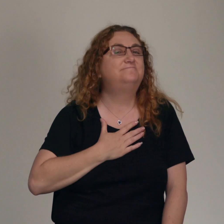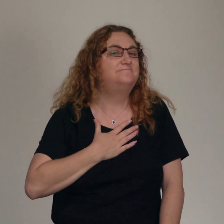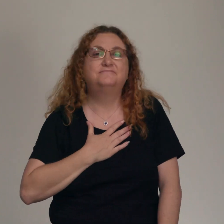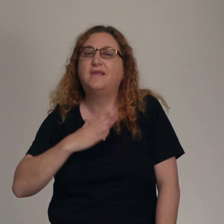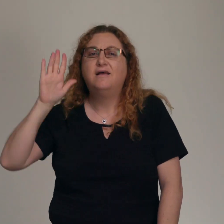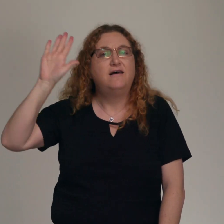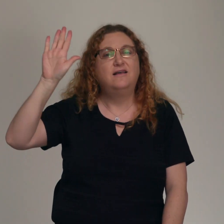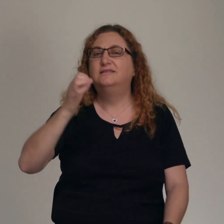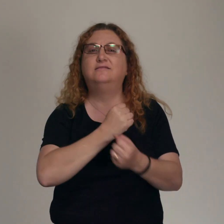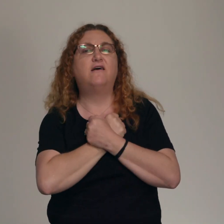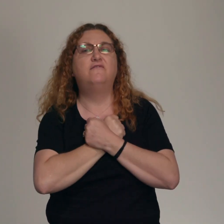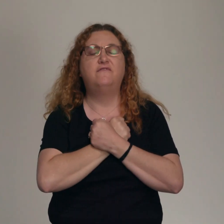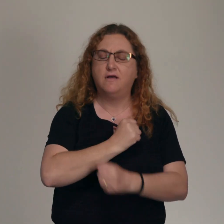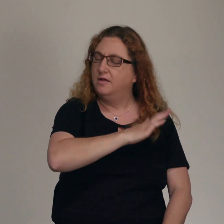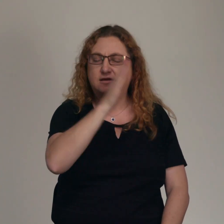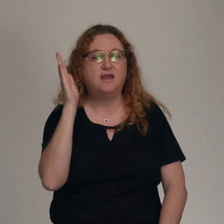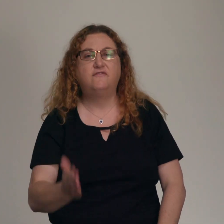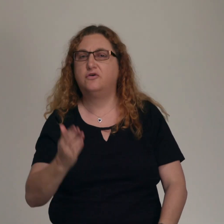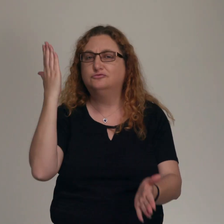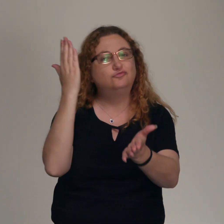This is unfailing love